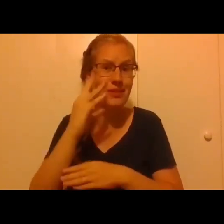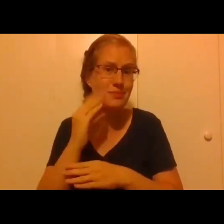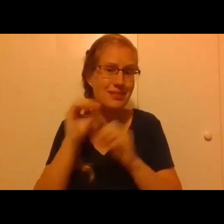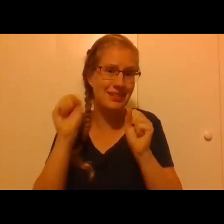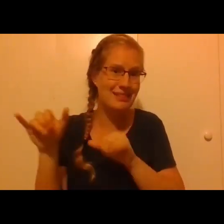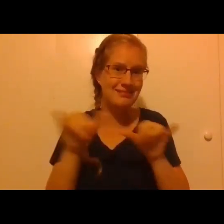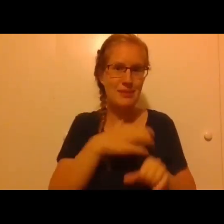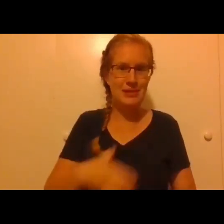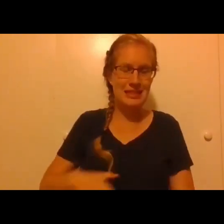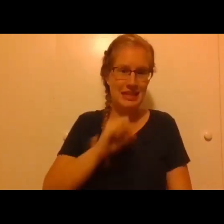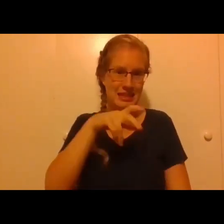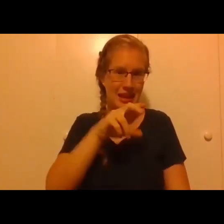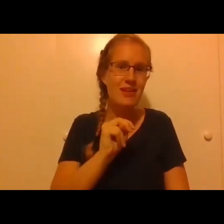did.